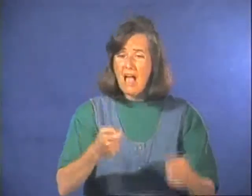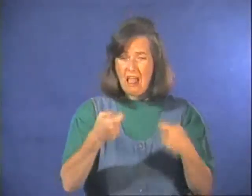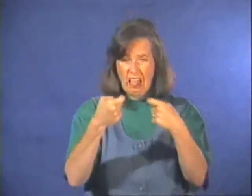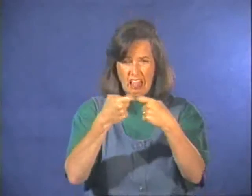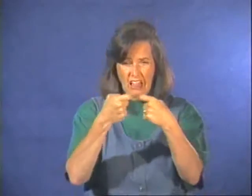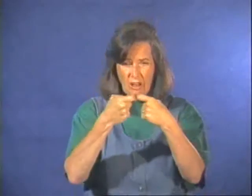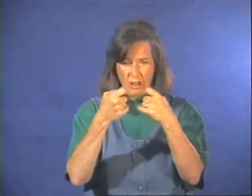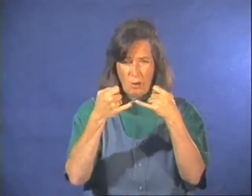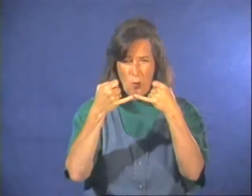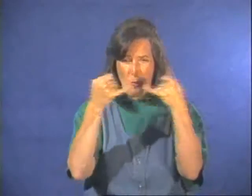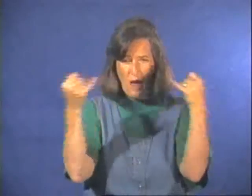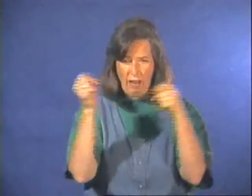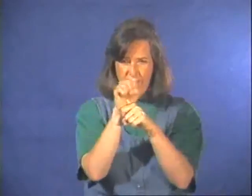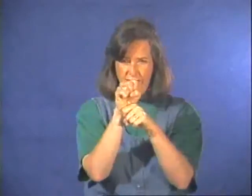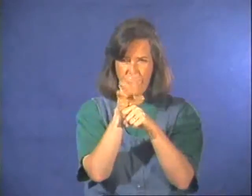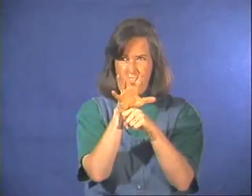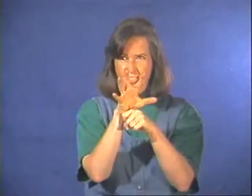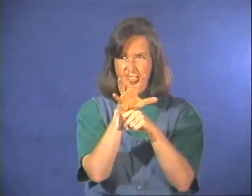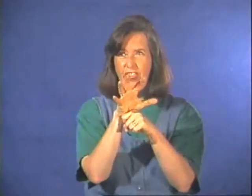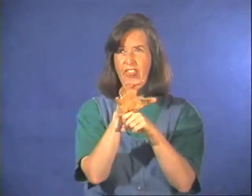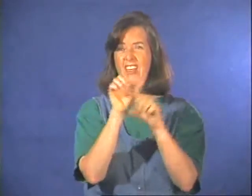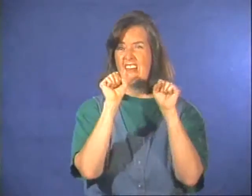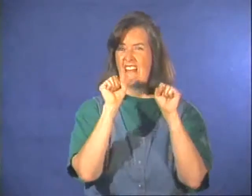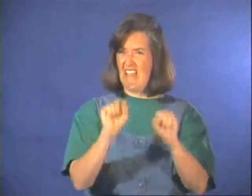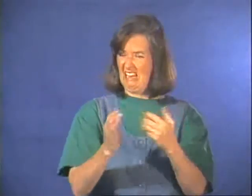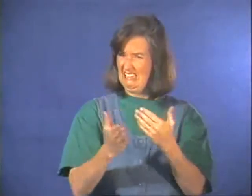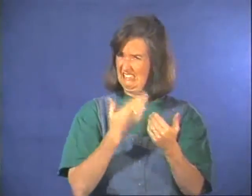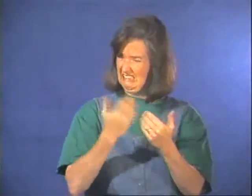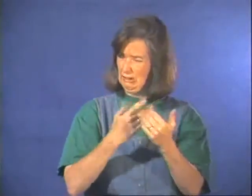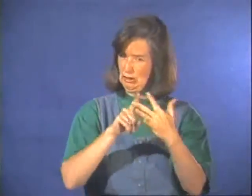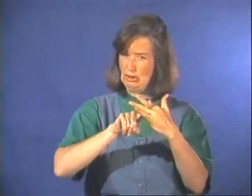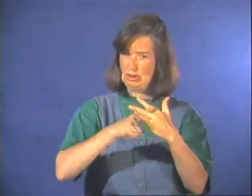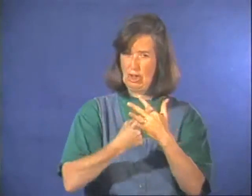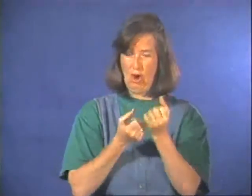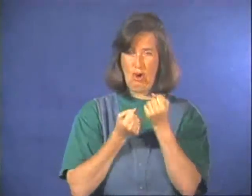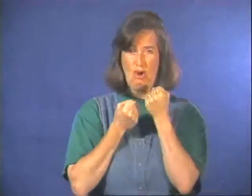BAD ELECTRIC WIRES CAN BE A FIRE HAZARD.